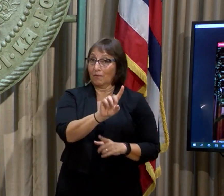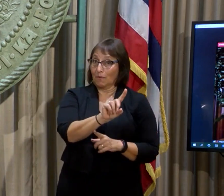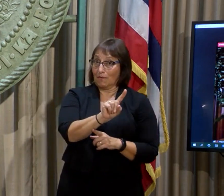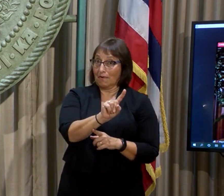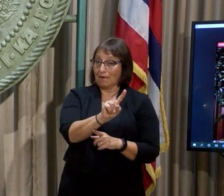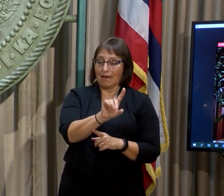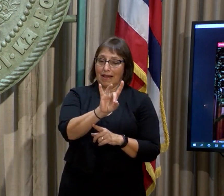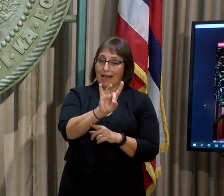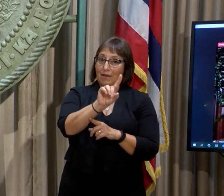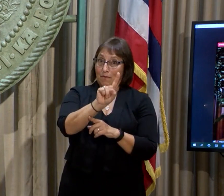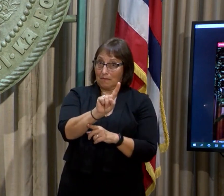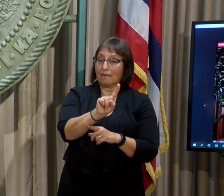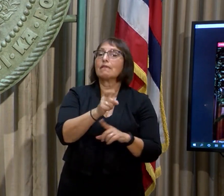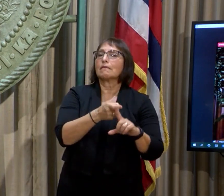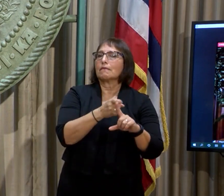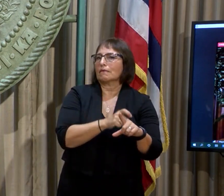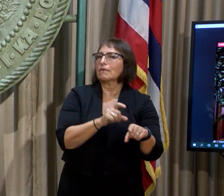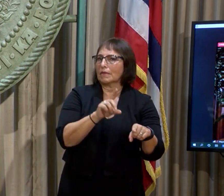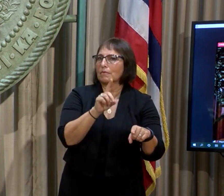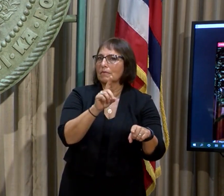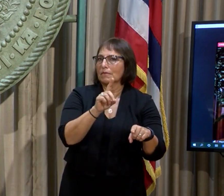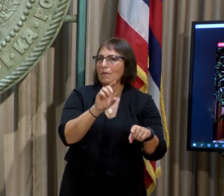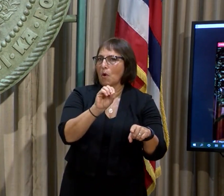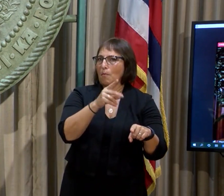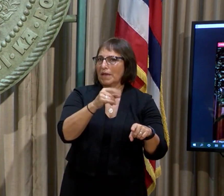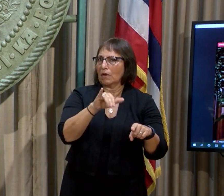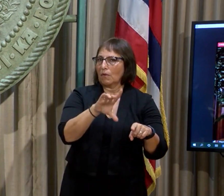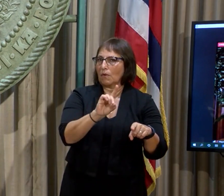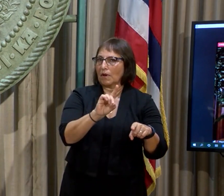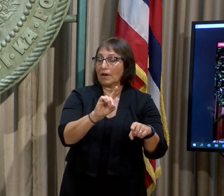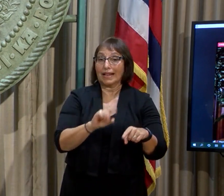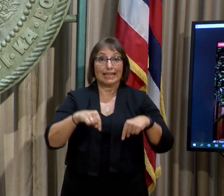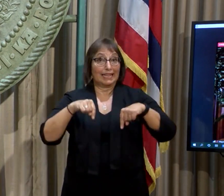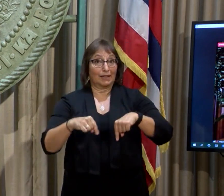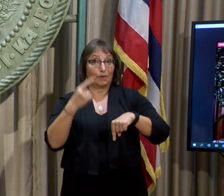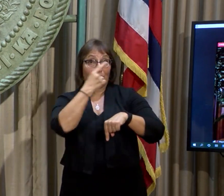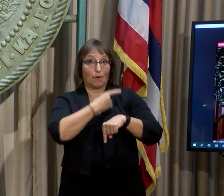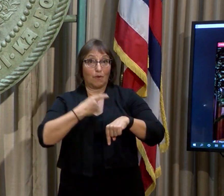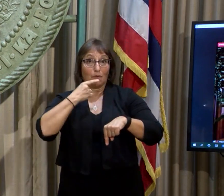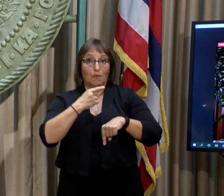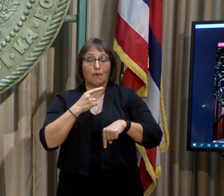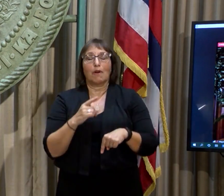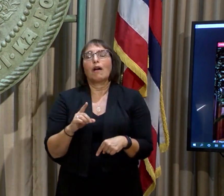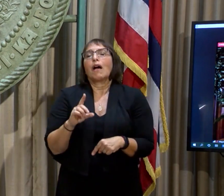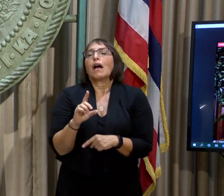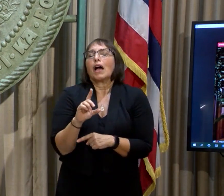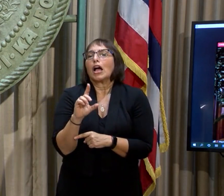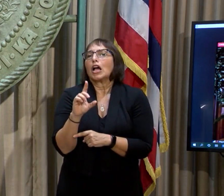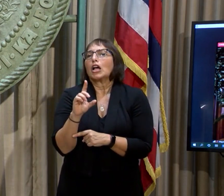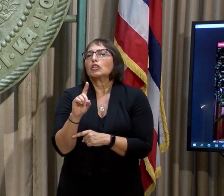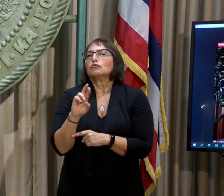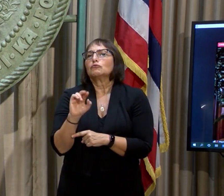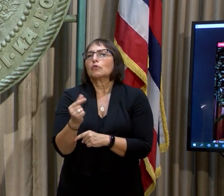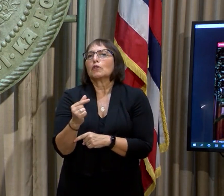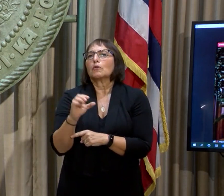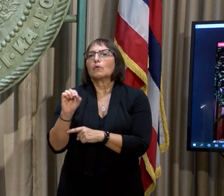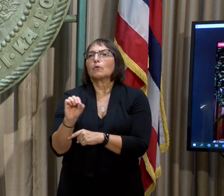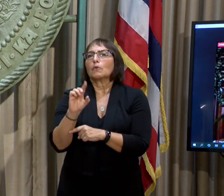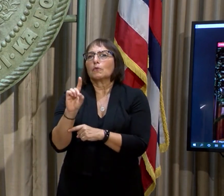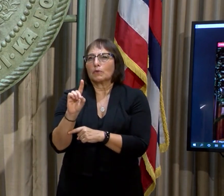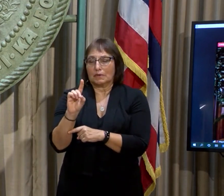Disease Control and Prevention. In Hawaii, drug overdose deaths account for 24%